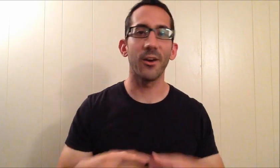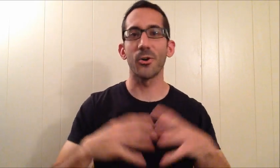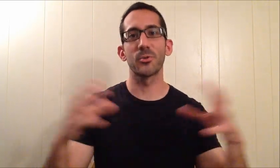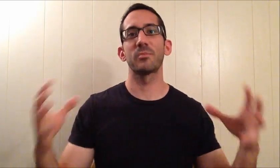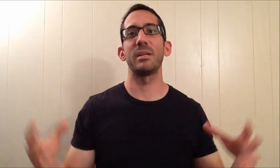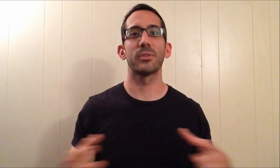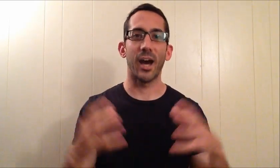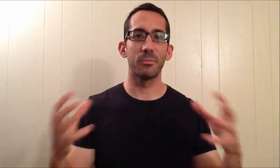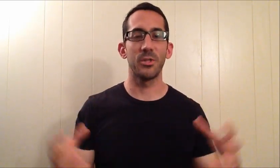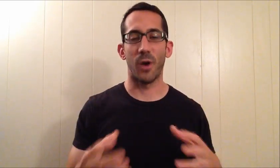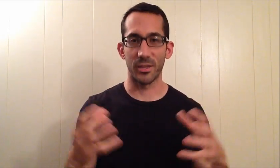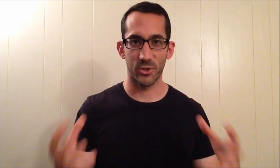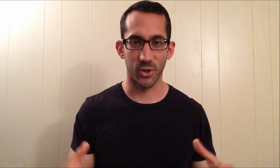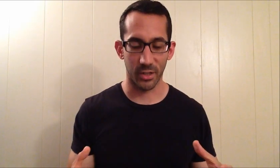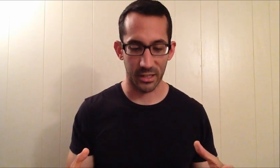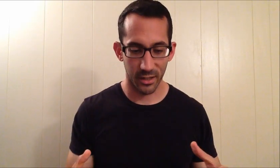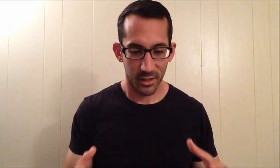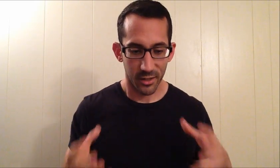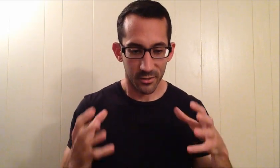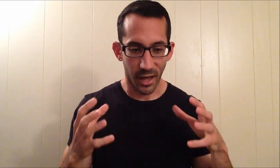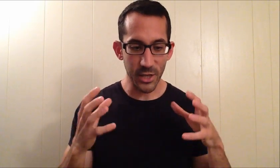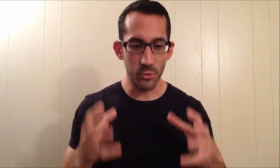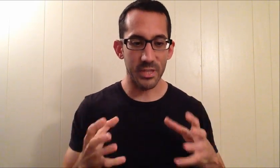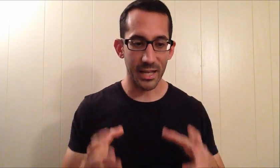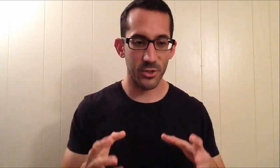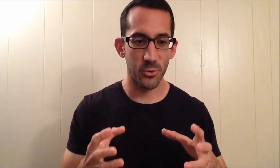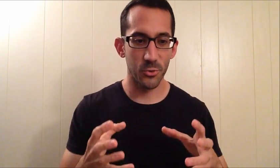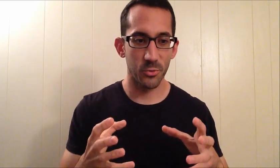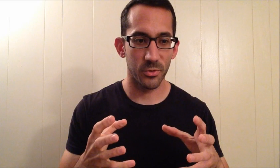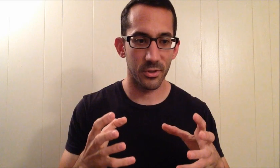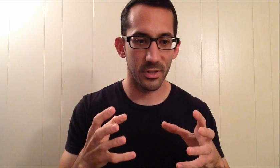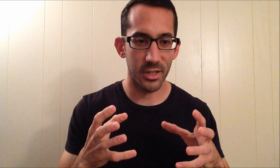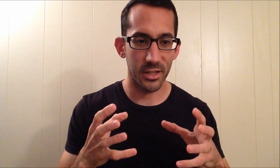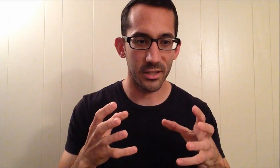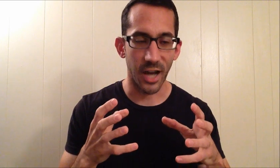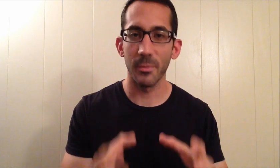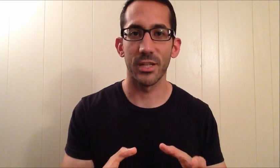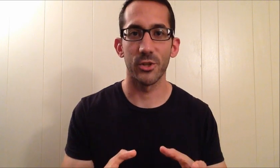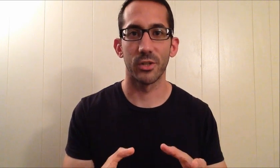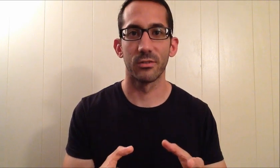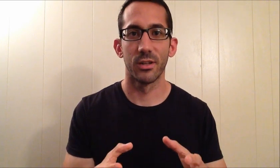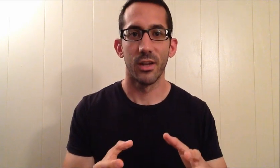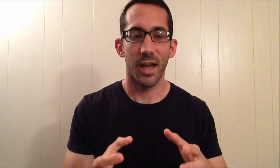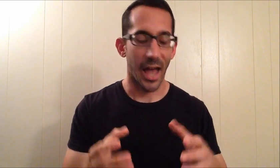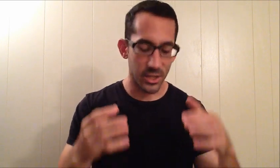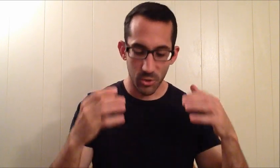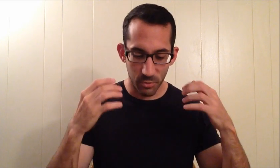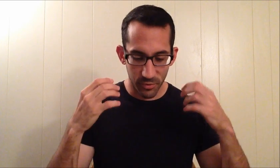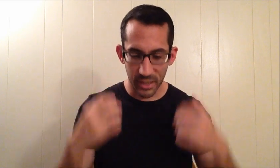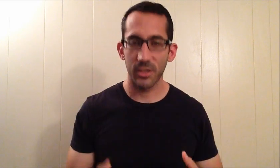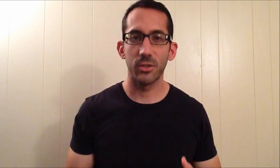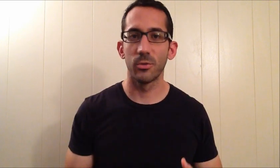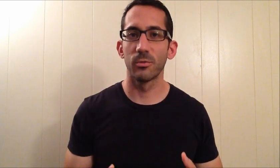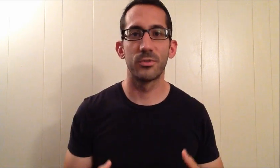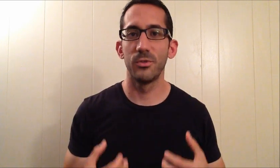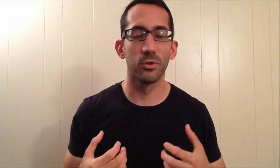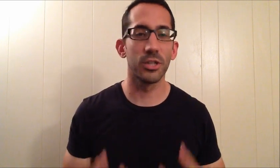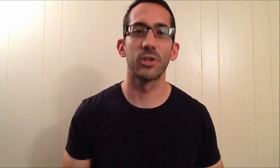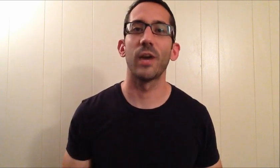hire all sorts of people to help you on this journey. And you get to the competition and you think you're looking